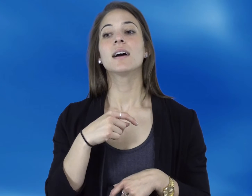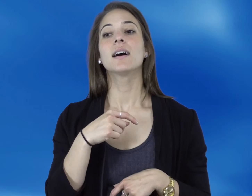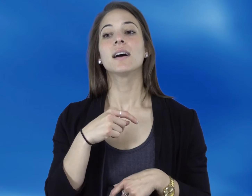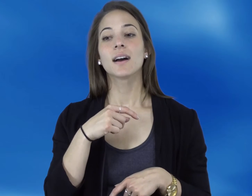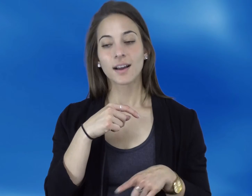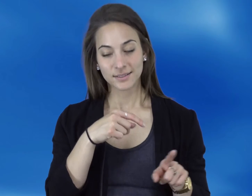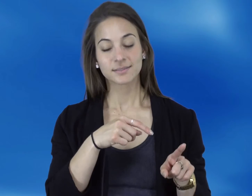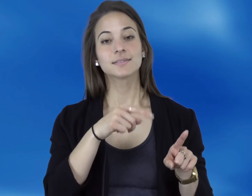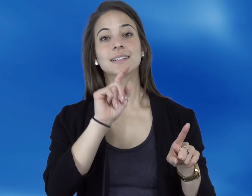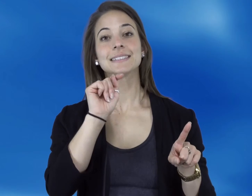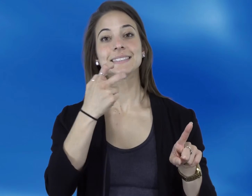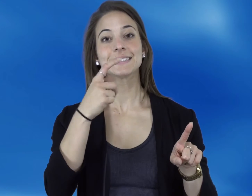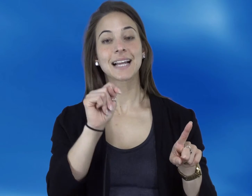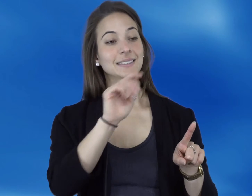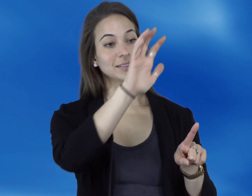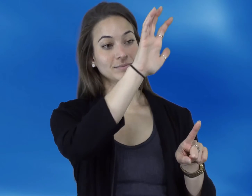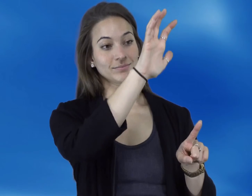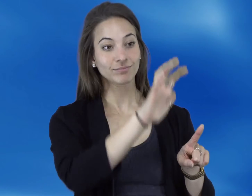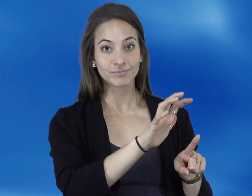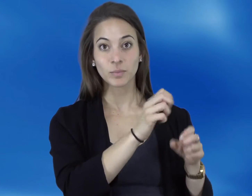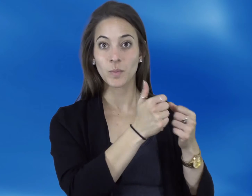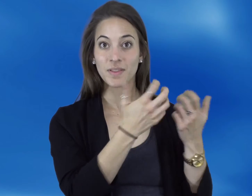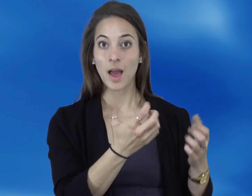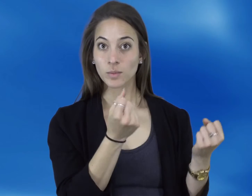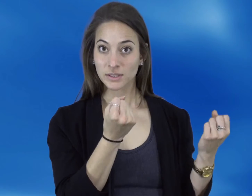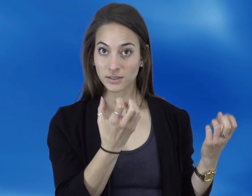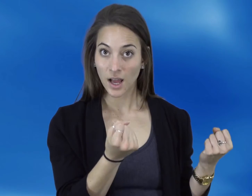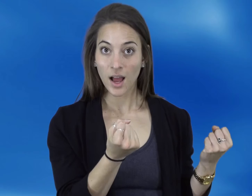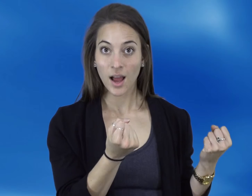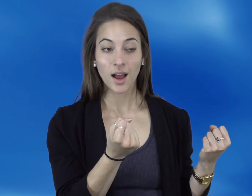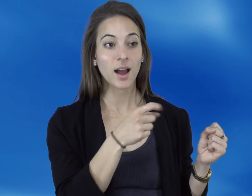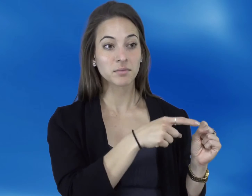So first I asked the participants to summarize the content without having the signed option.